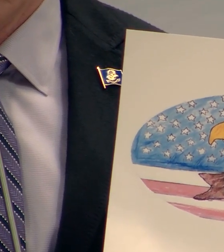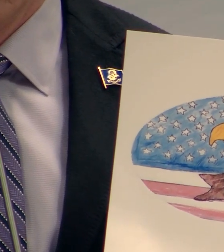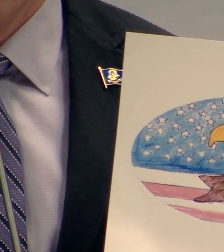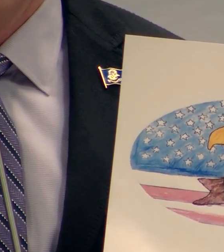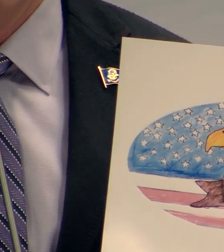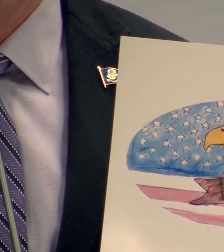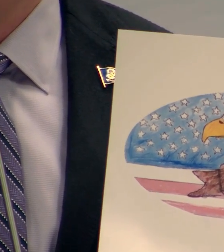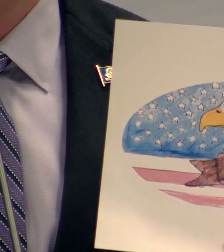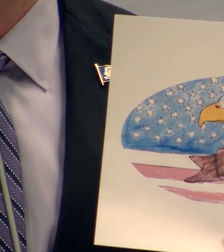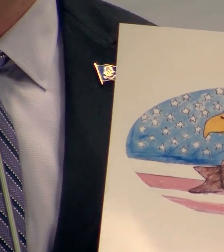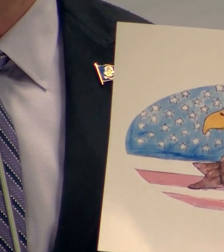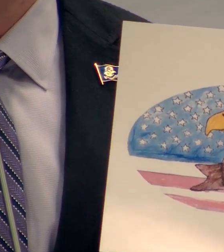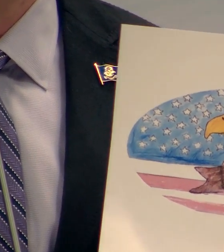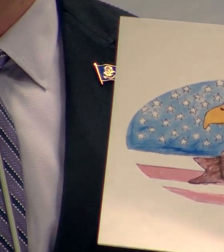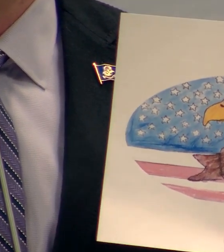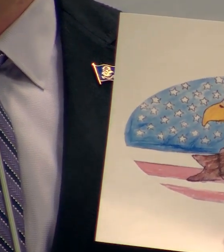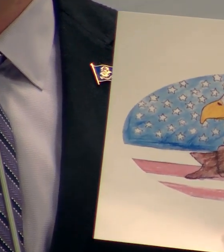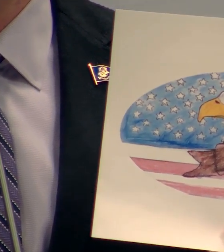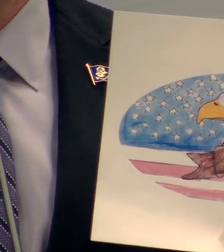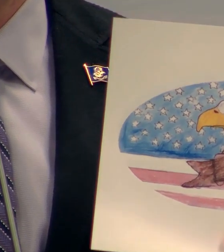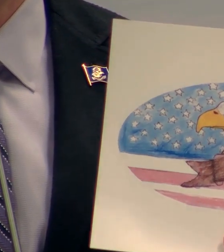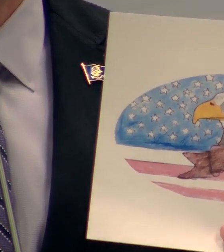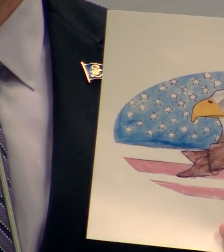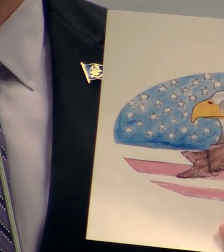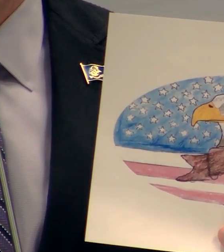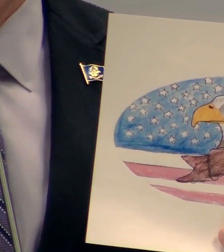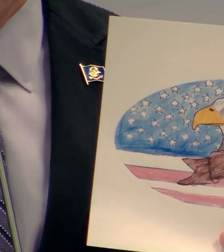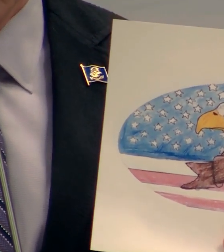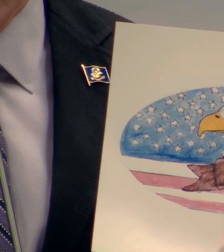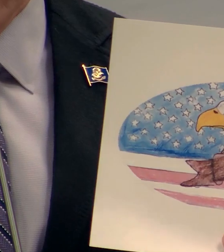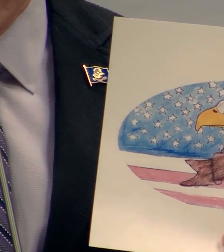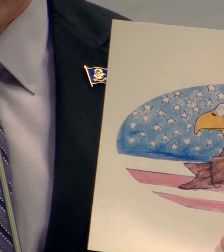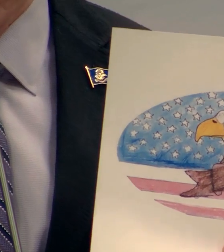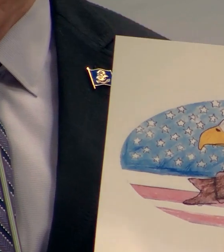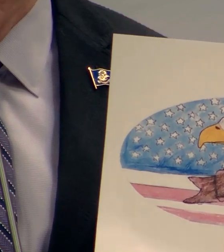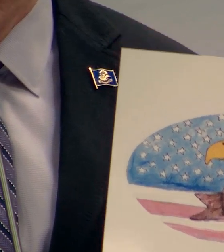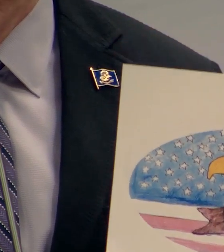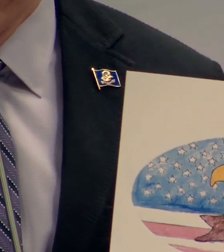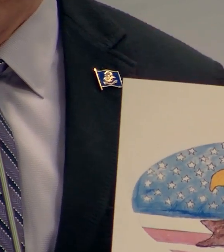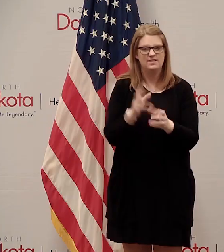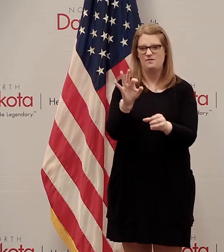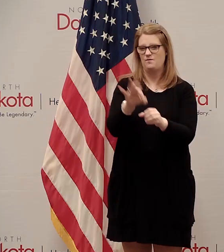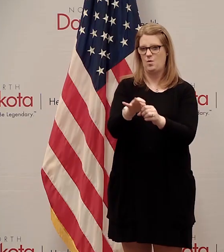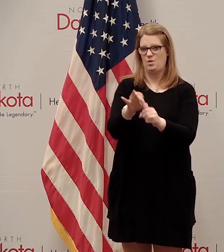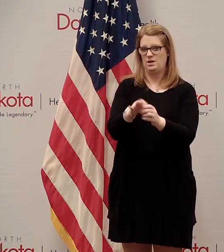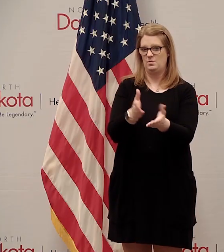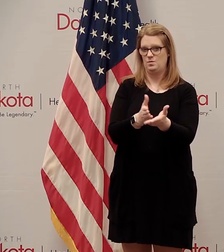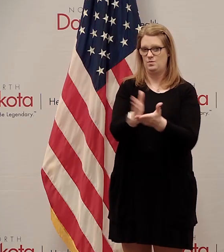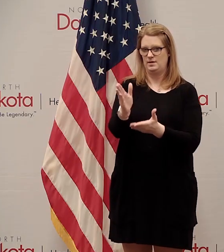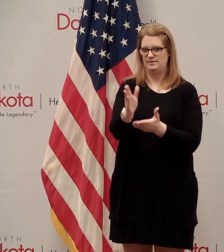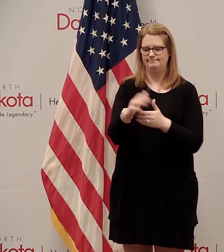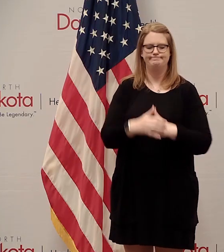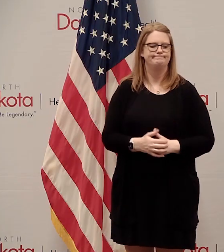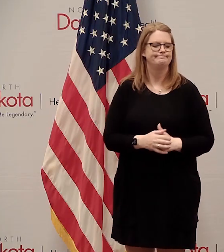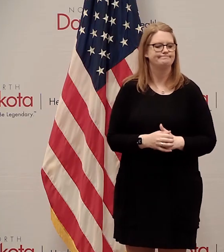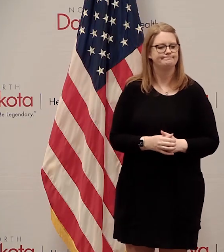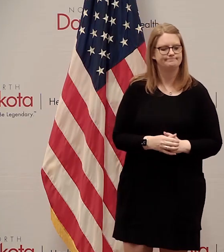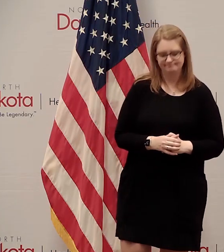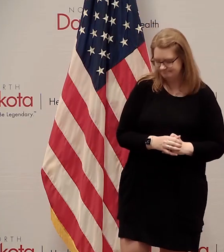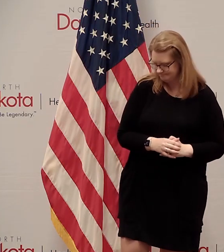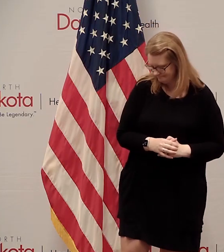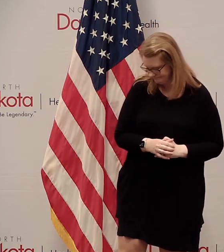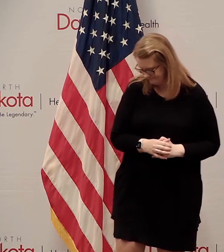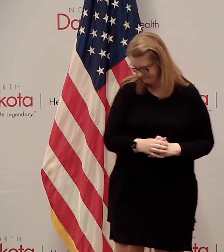appreciate that. Appreciate you and appreciate you supporting the great act of voting. Thank you. Okay,